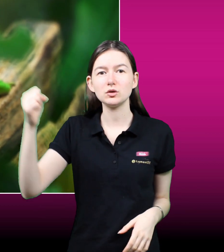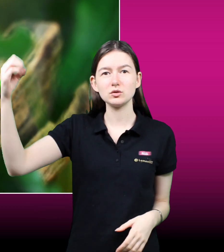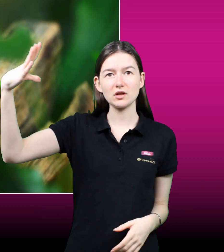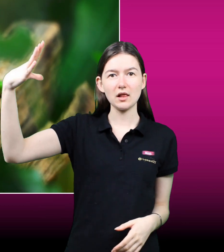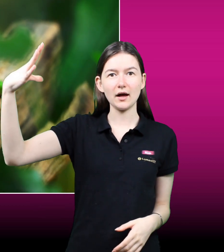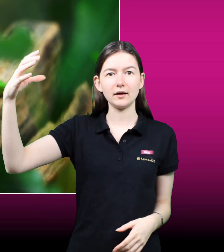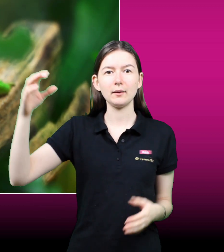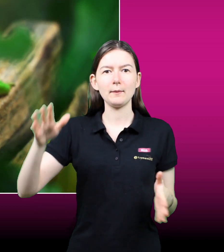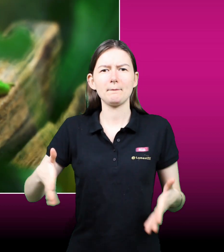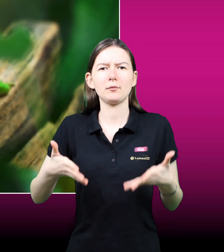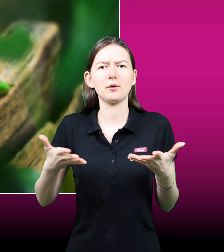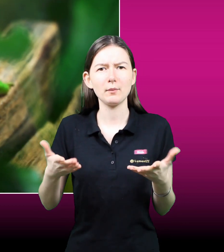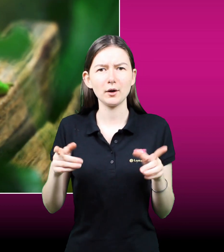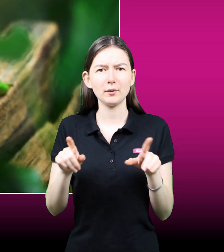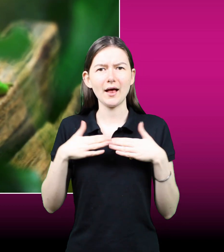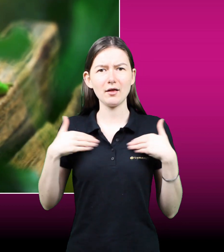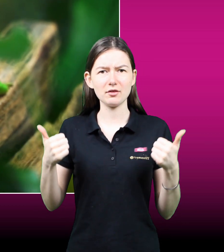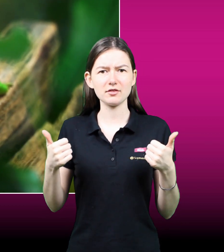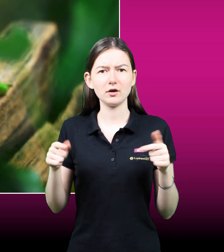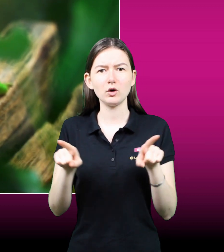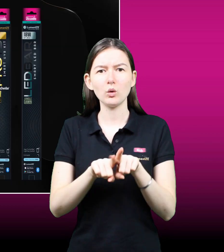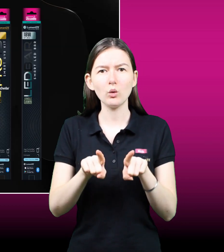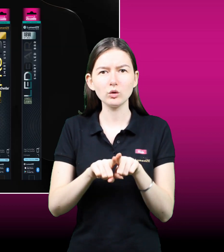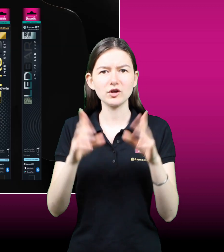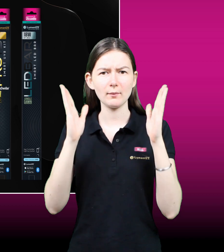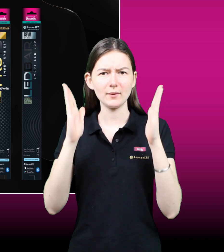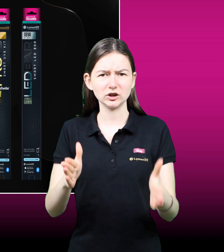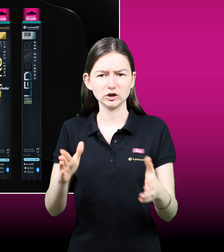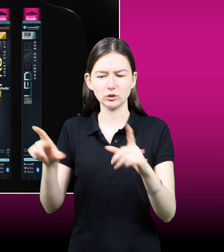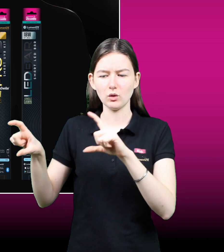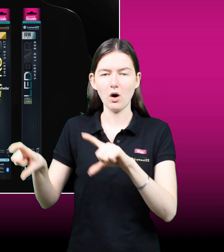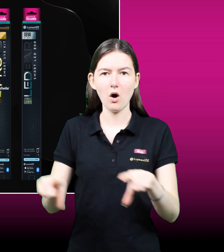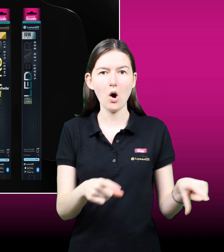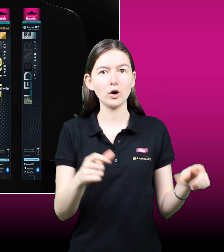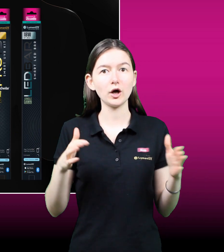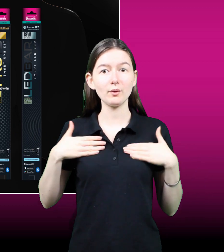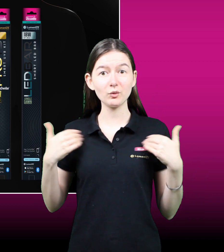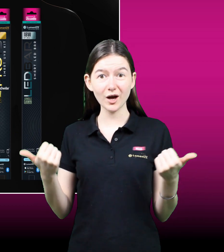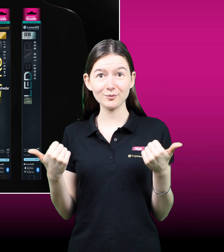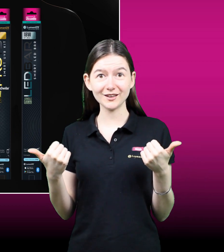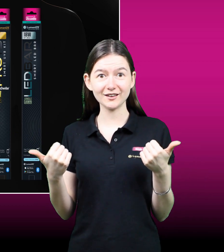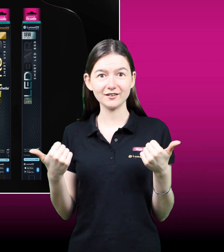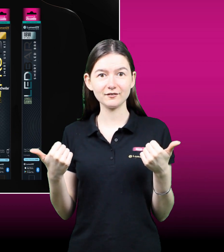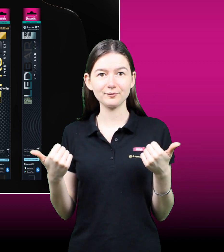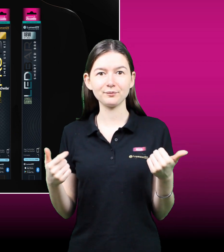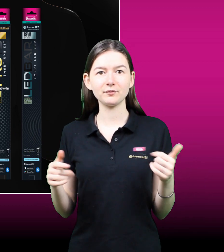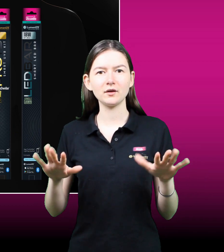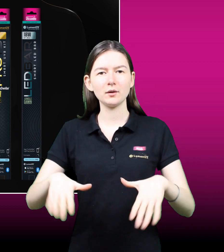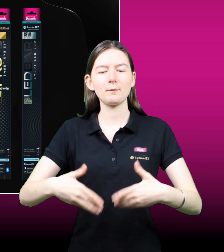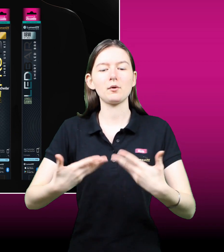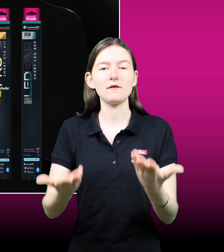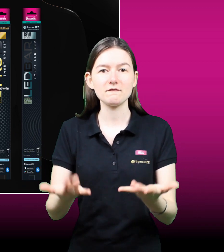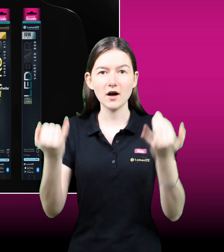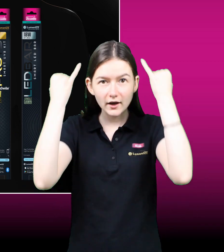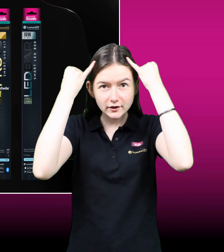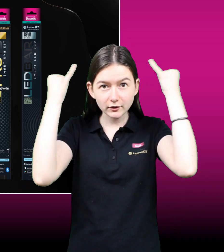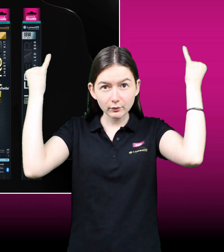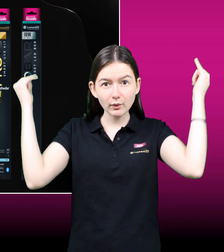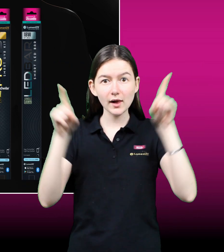ensures their ongoing wellbeing. Providing a wild-like circadian rhythm can reduce stresses, allows animals